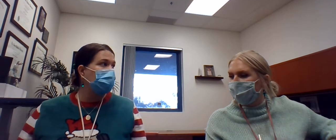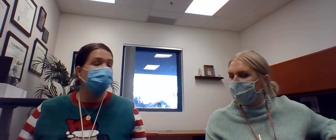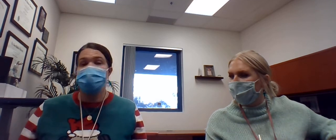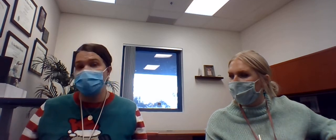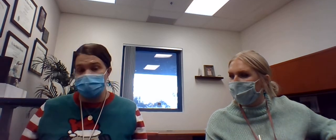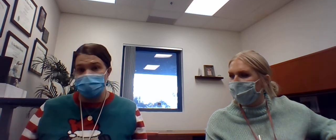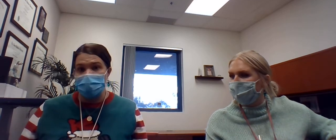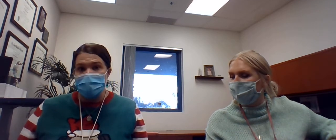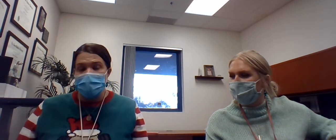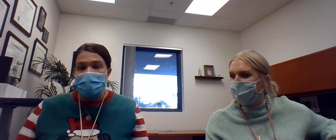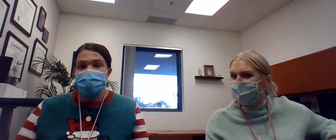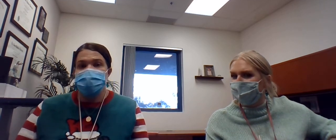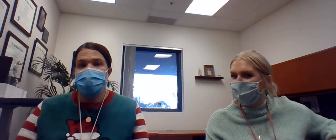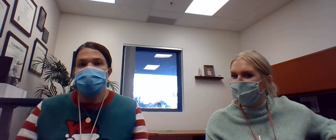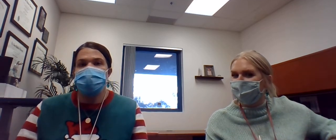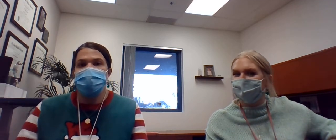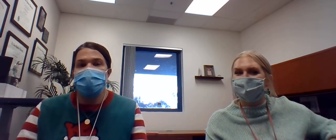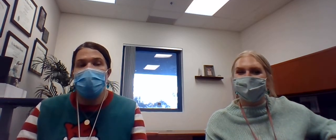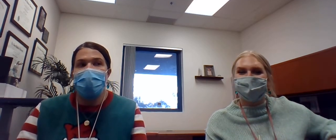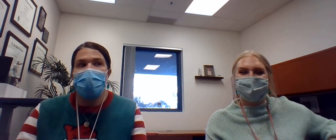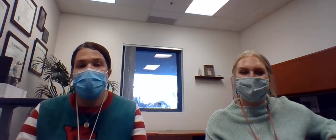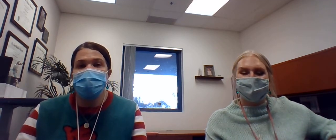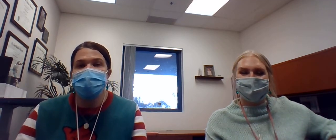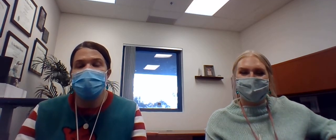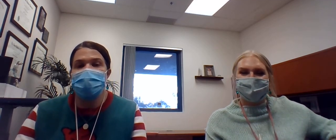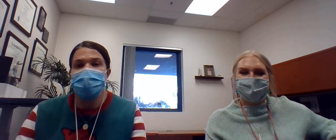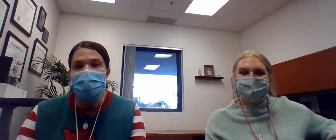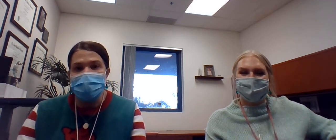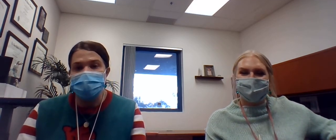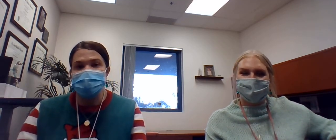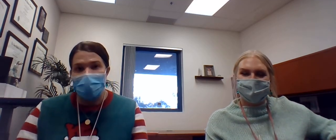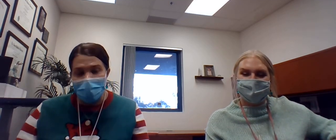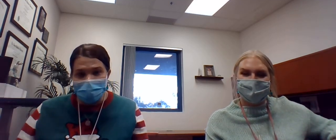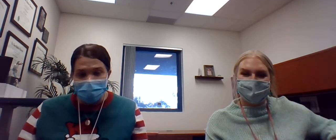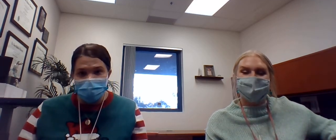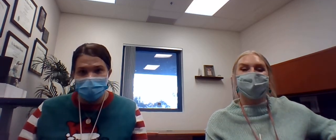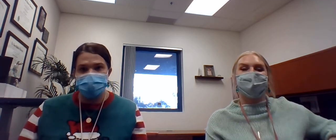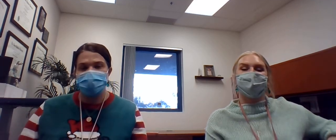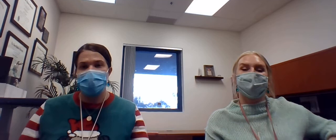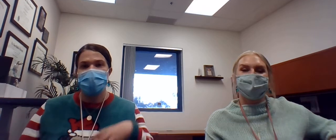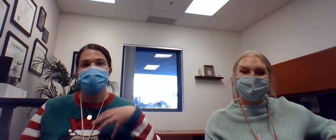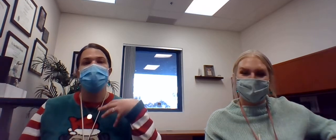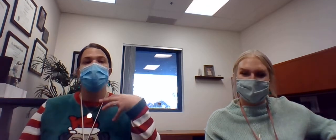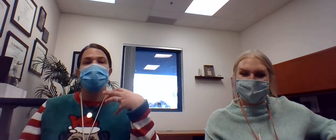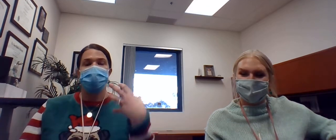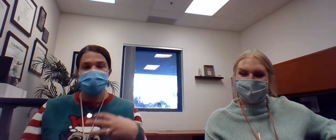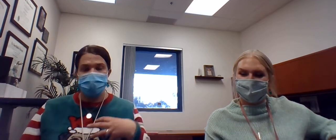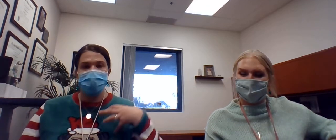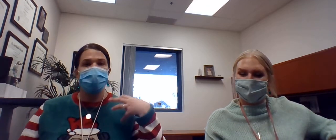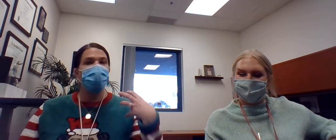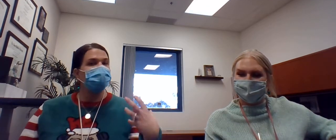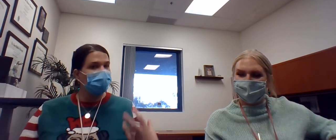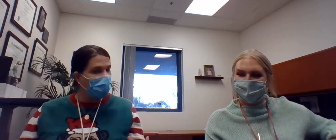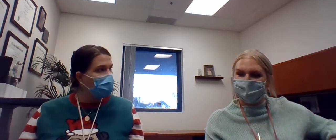present. And so, she has an amazing talent, and she has persevered and overcome